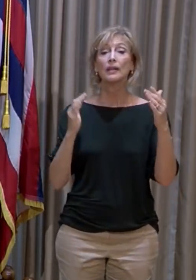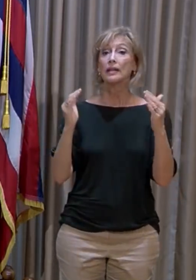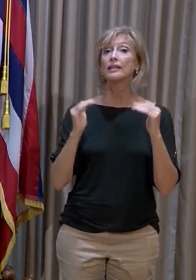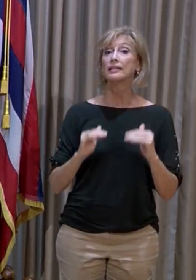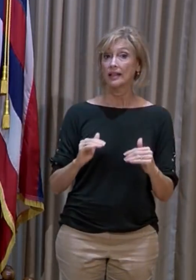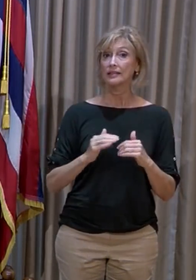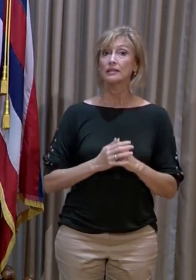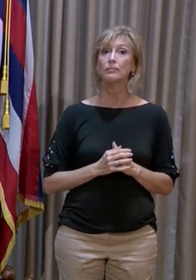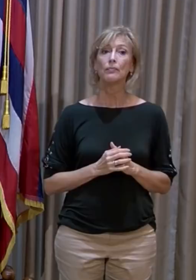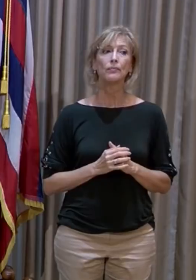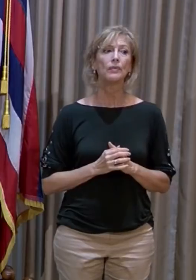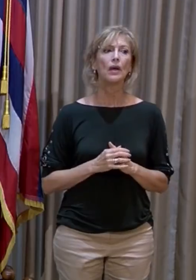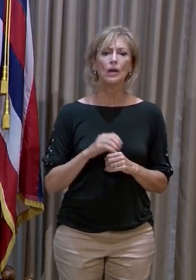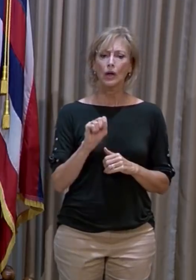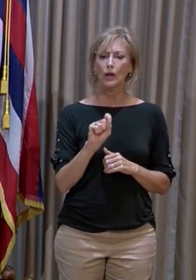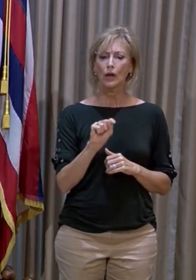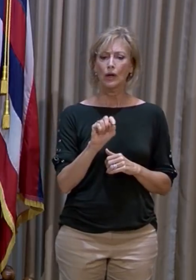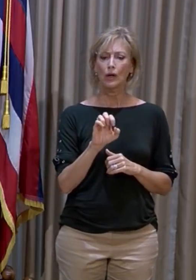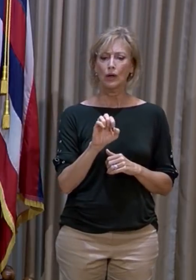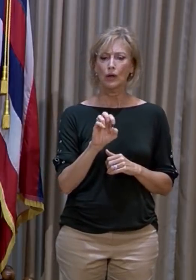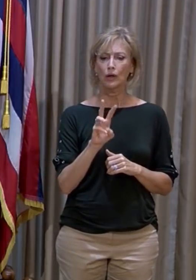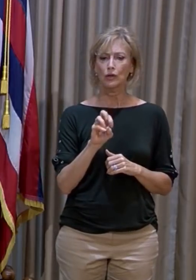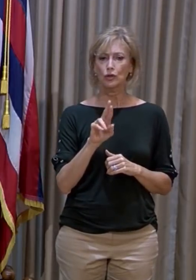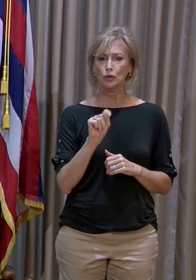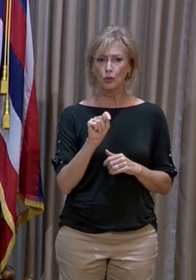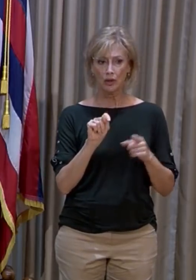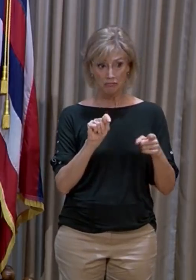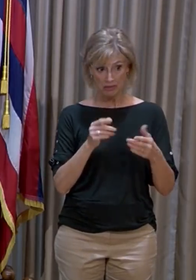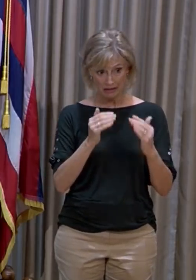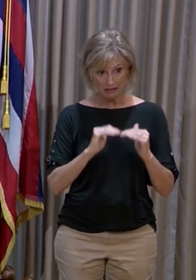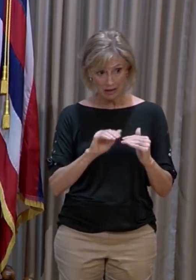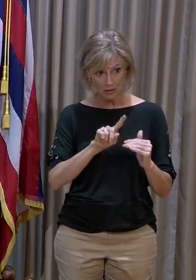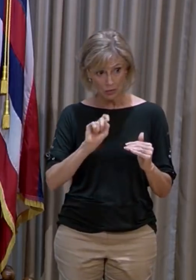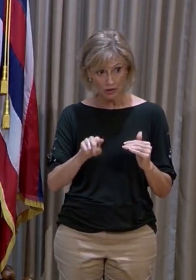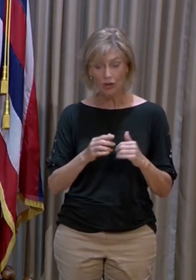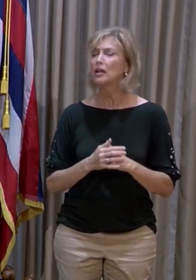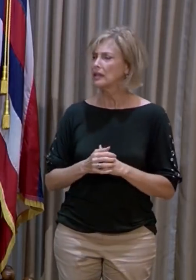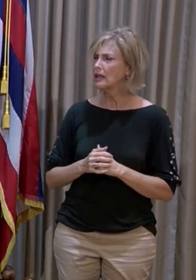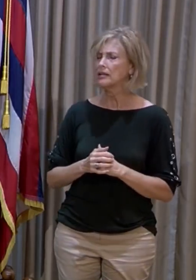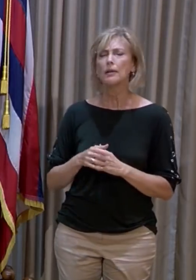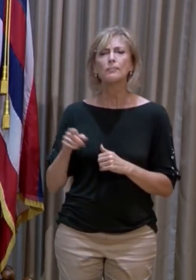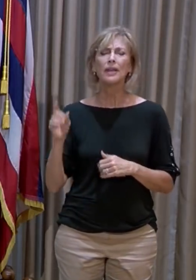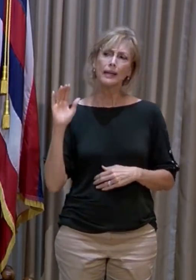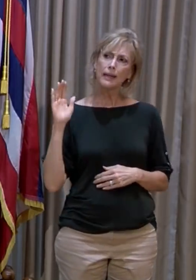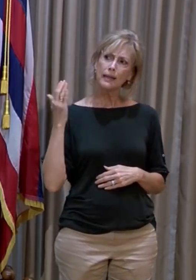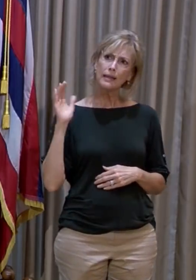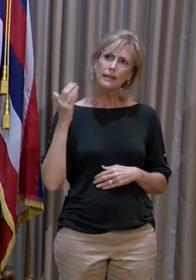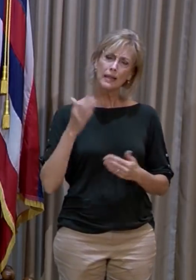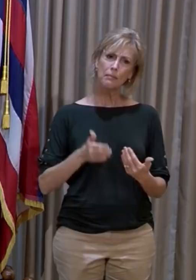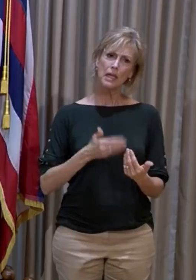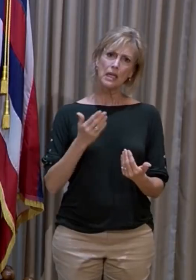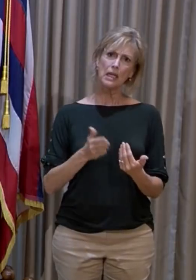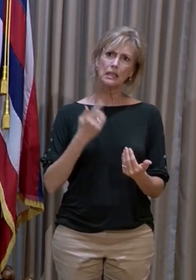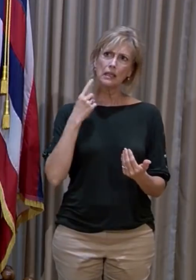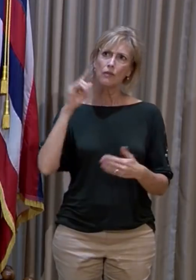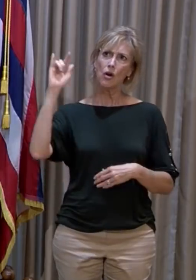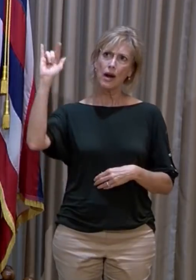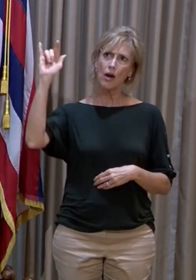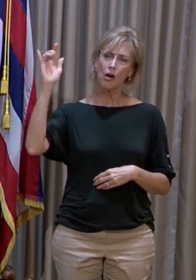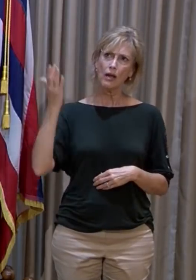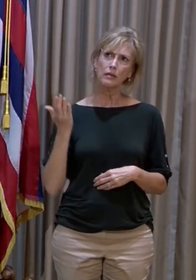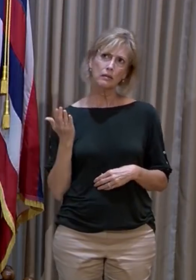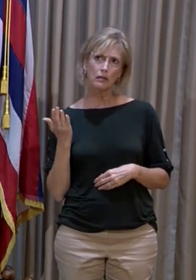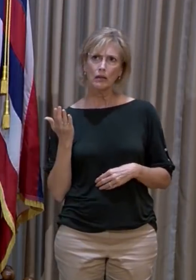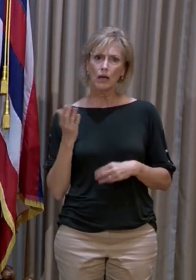to Stuart, did you have a follow up? Yes, a follow up. It would seem like it would be pretty easy for airlines